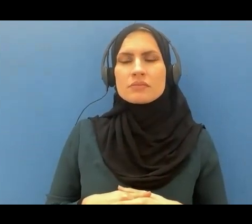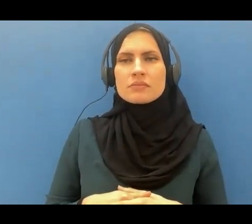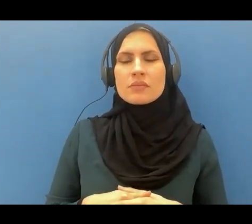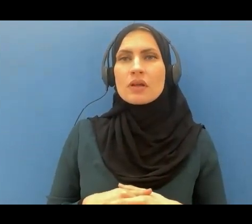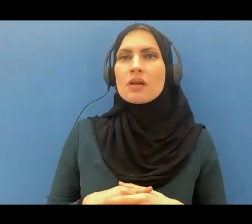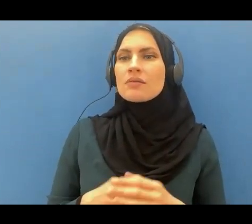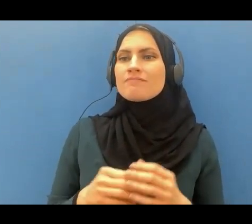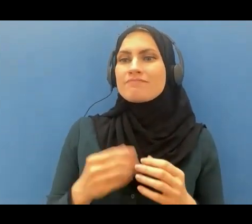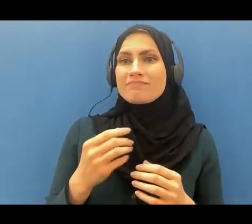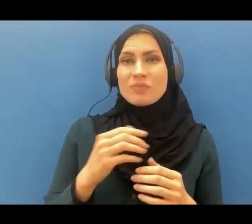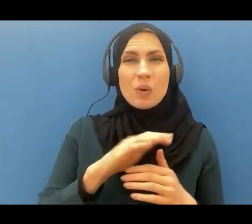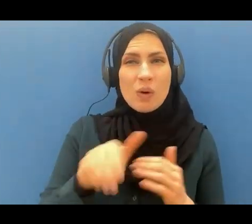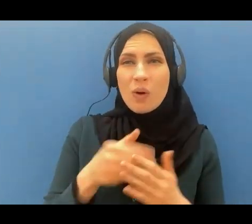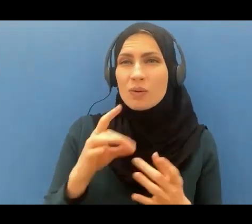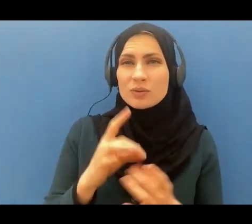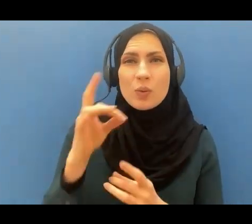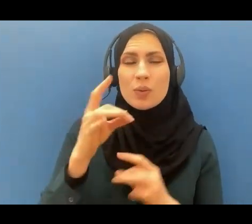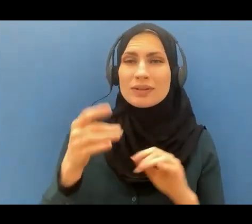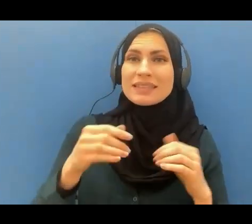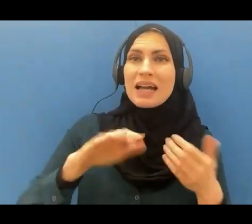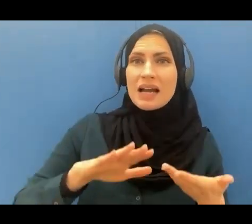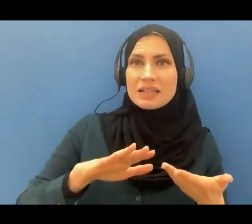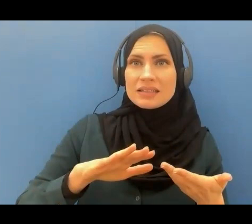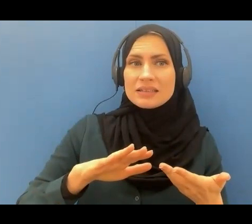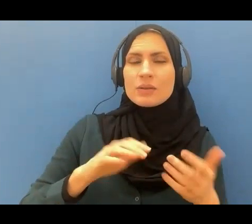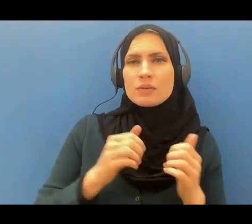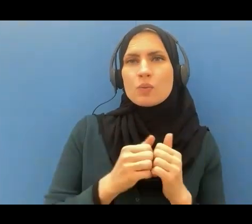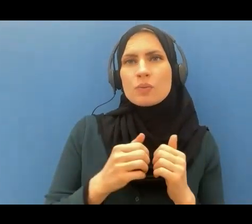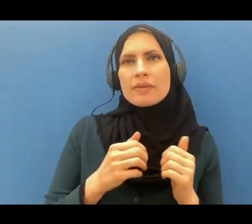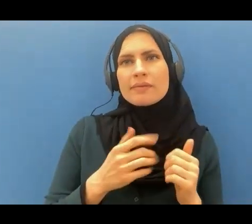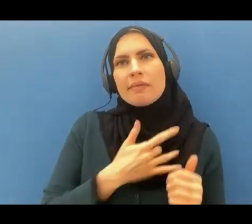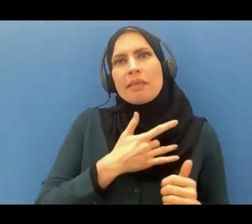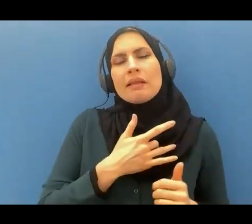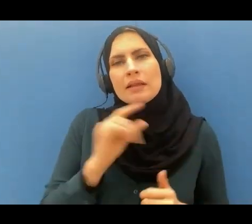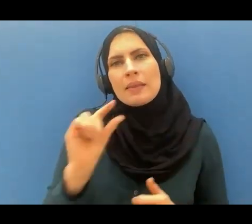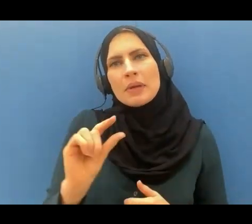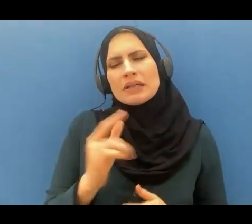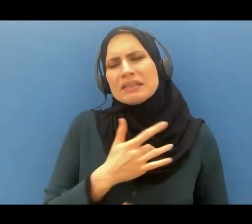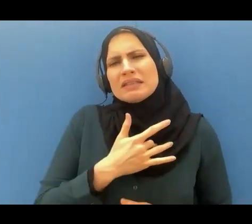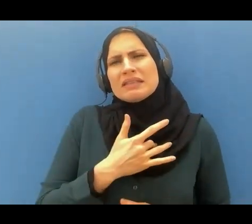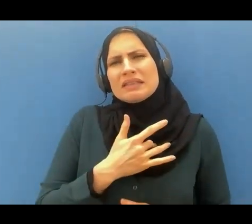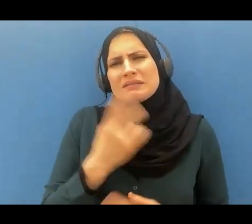except in regret. Every one of us will regret for something.